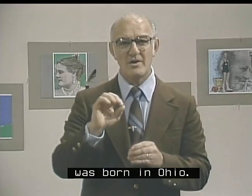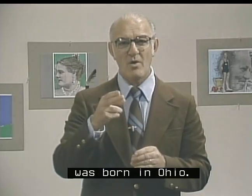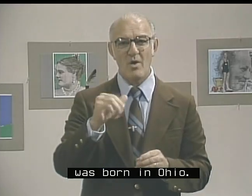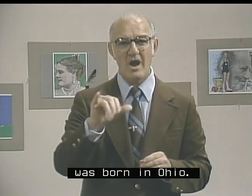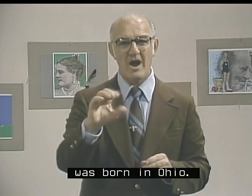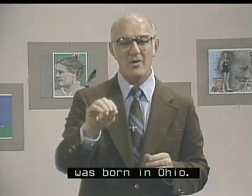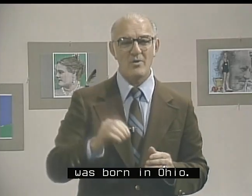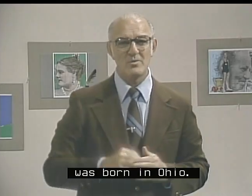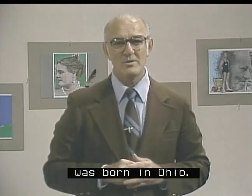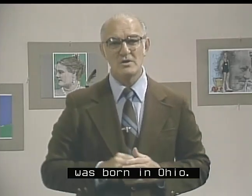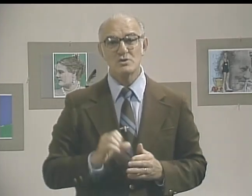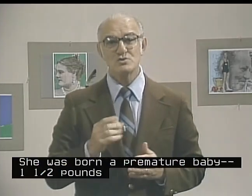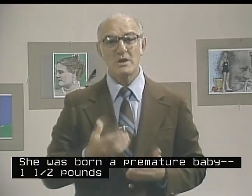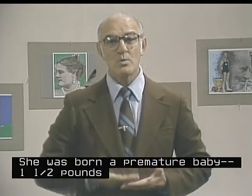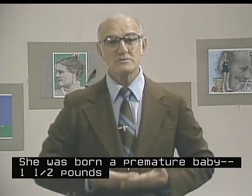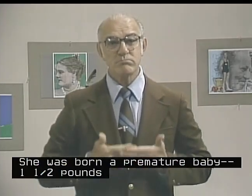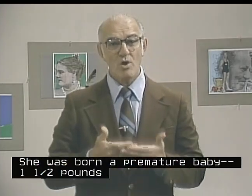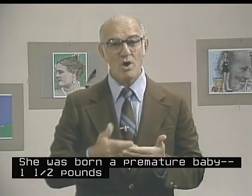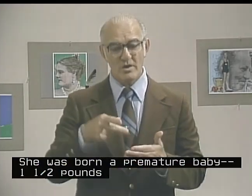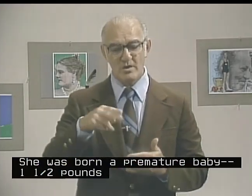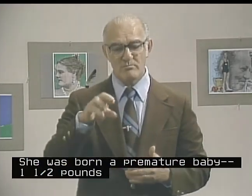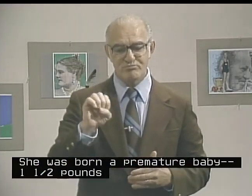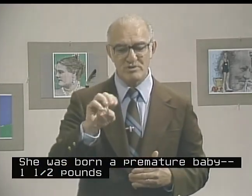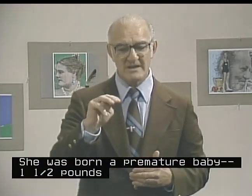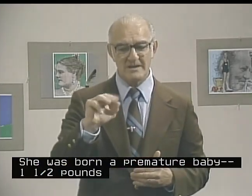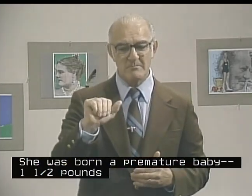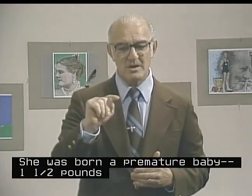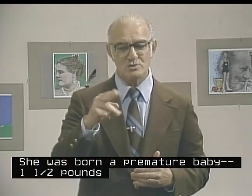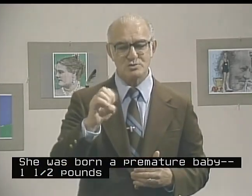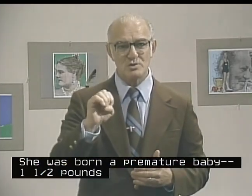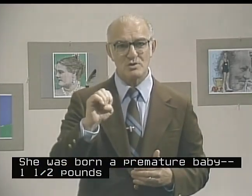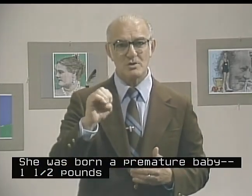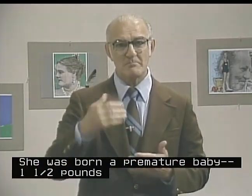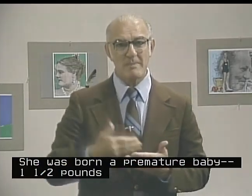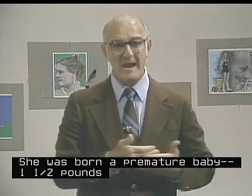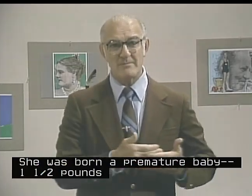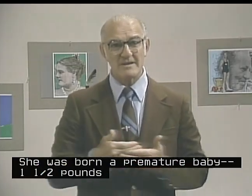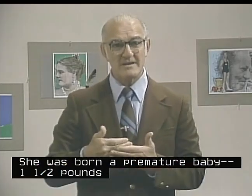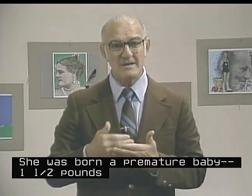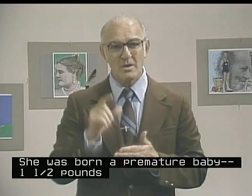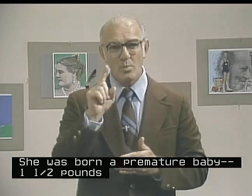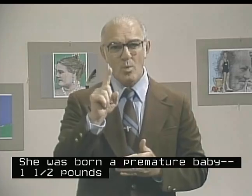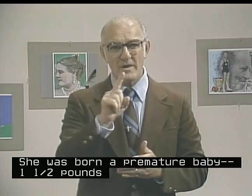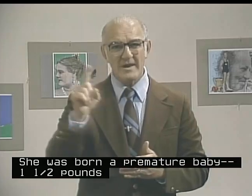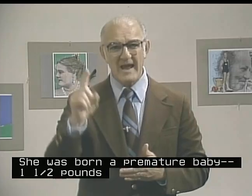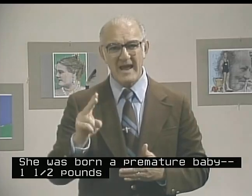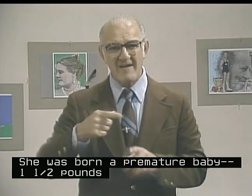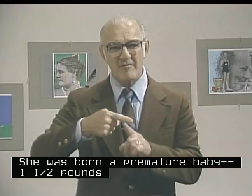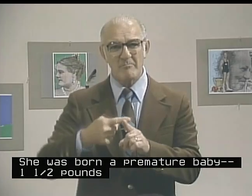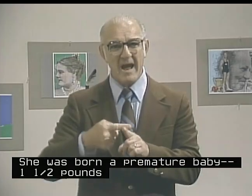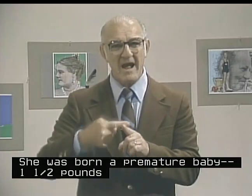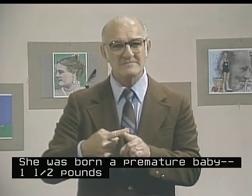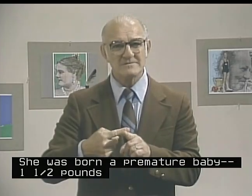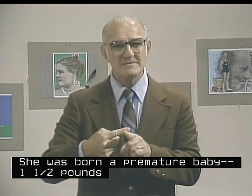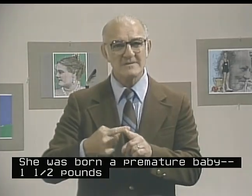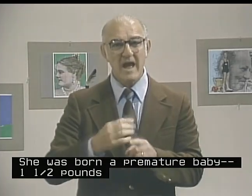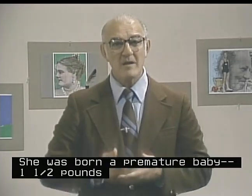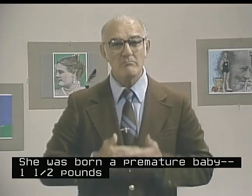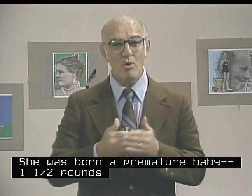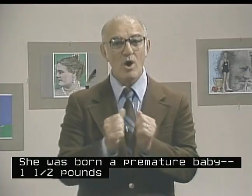Ohio. She was born a premature baby, one and a half pounds, and born